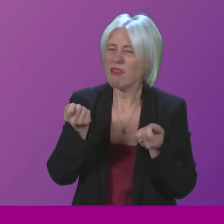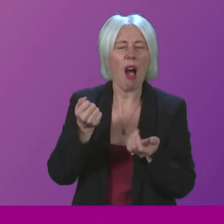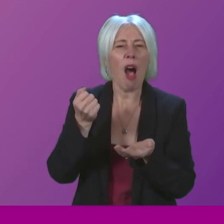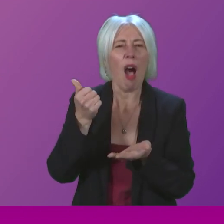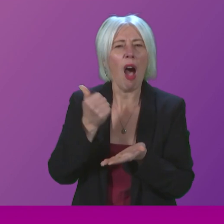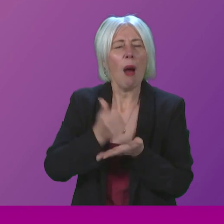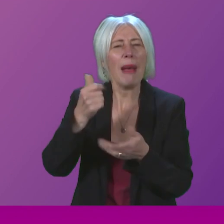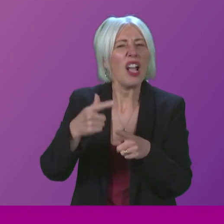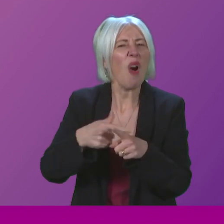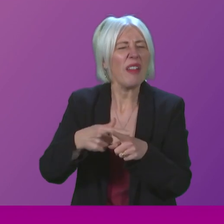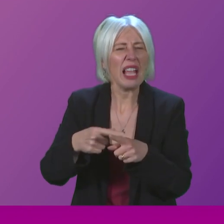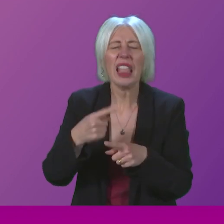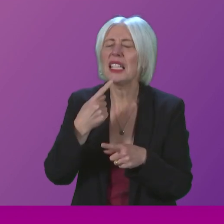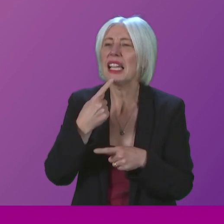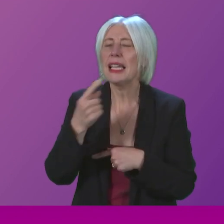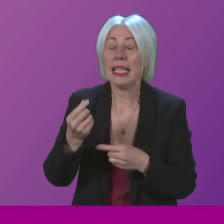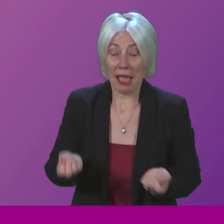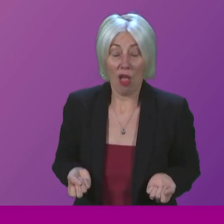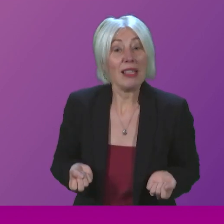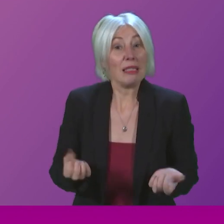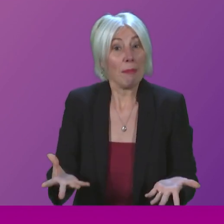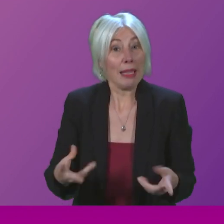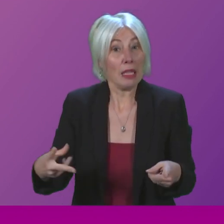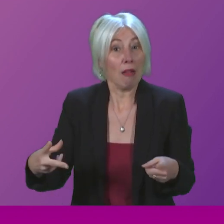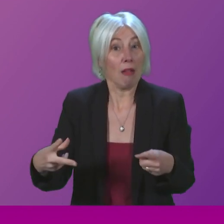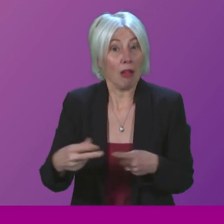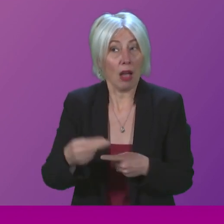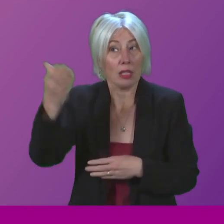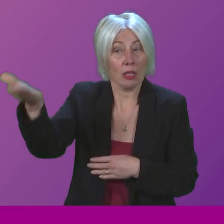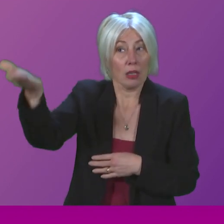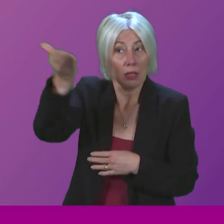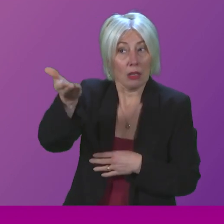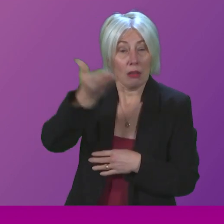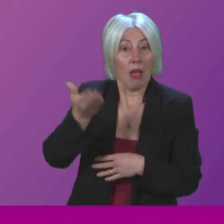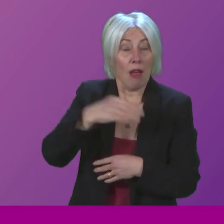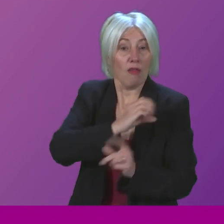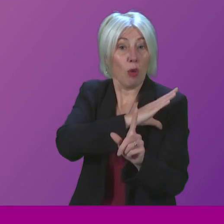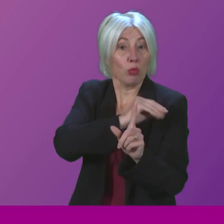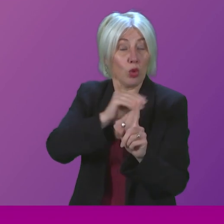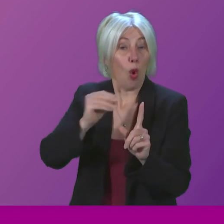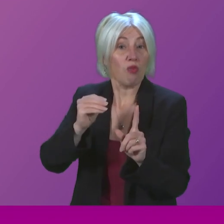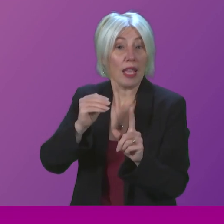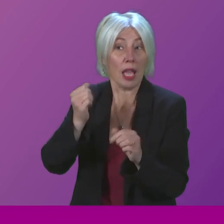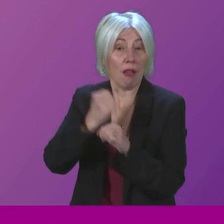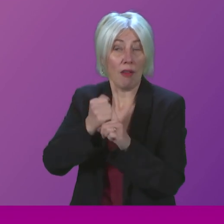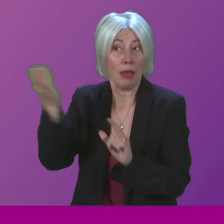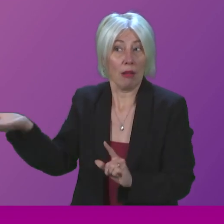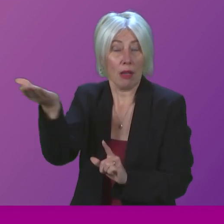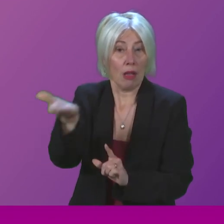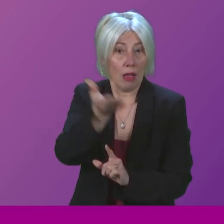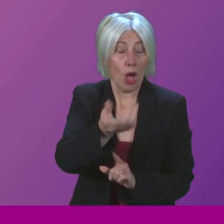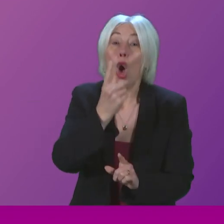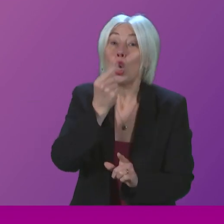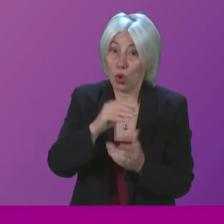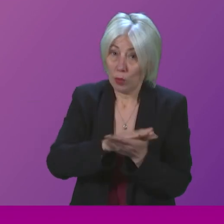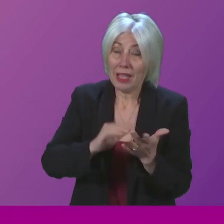England saying that the spending cuts that are coming down the track from the Tory UK government could mean the end